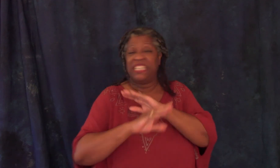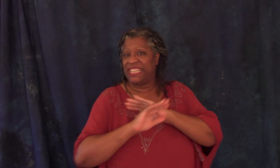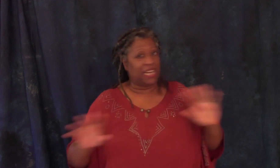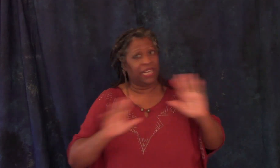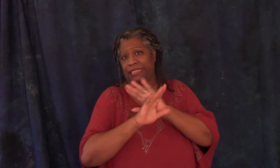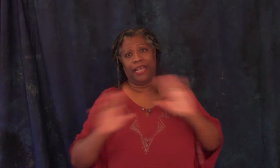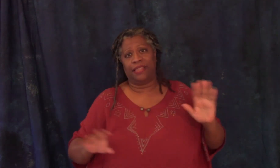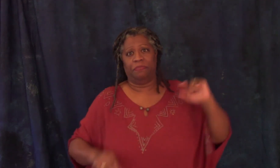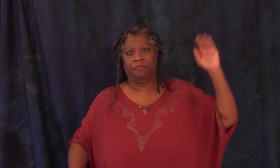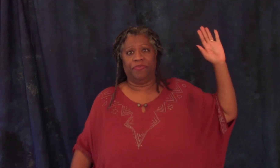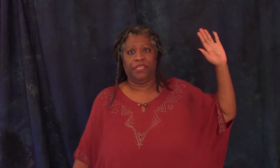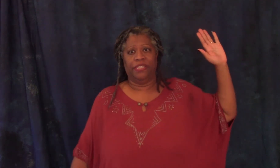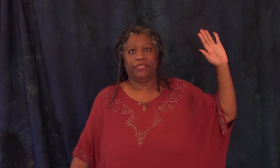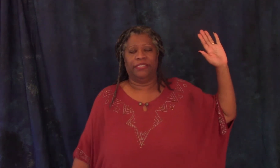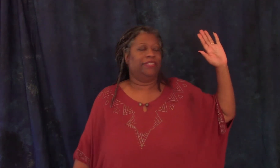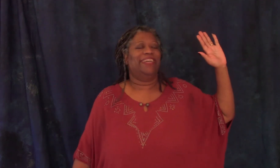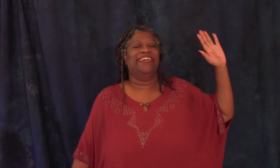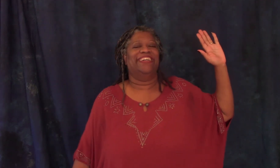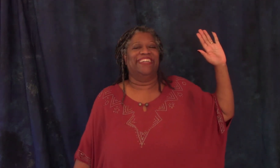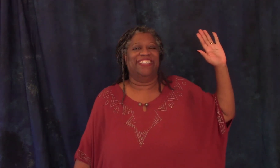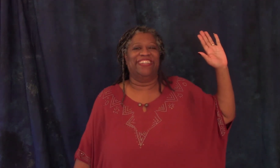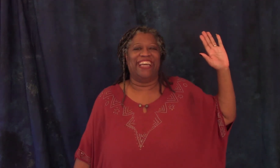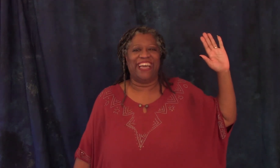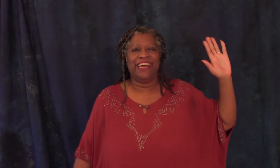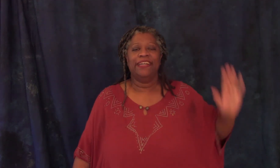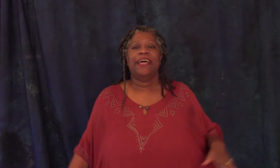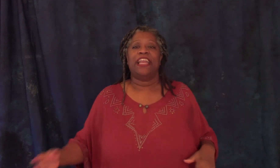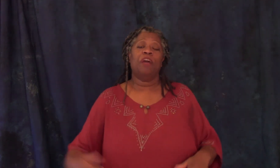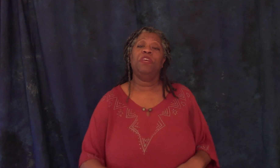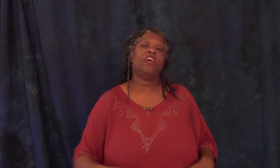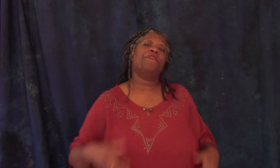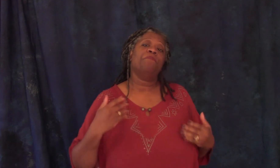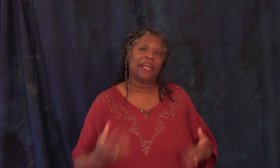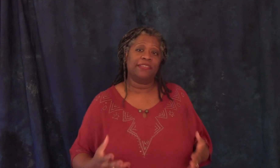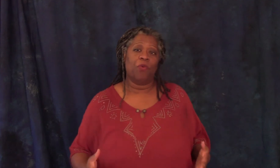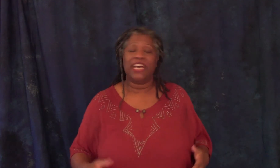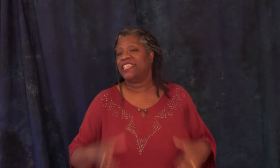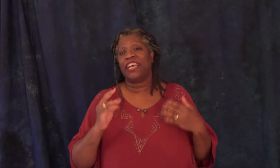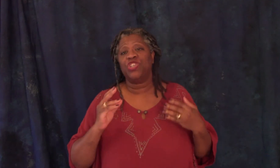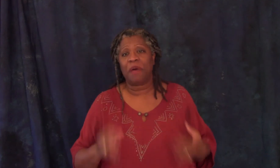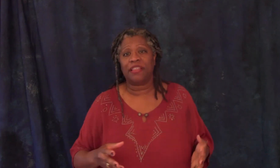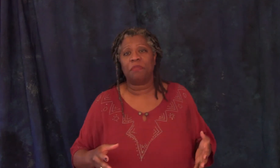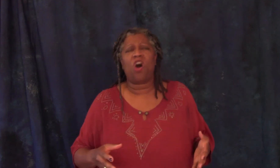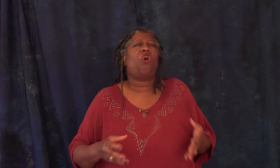did not like them okay and how many of ever met someone and the second you met them all